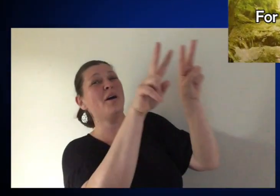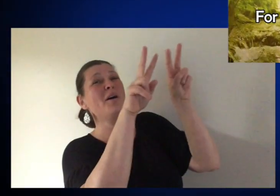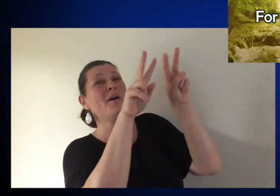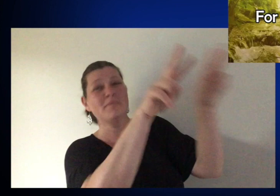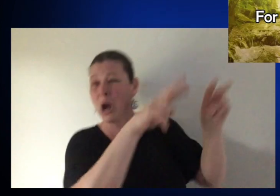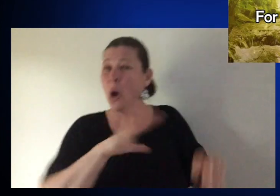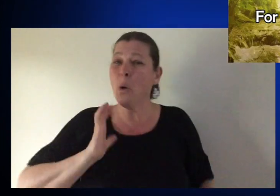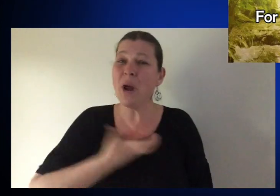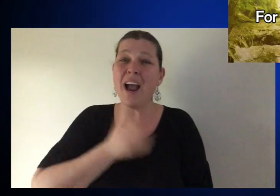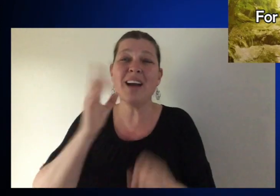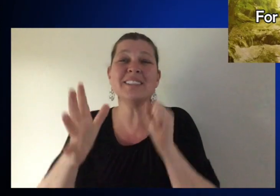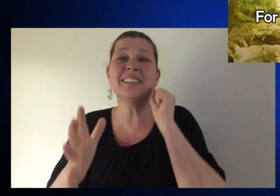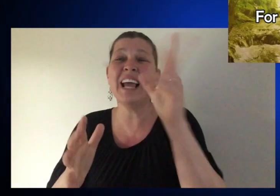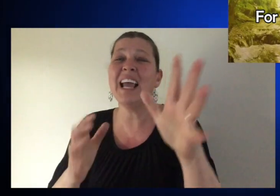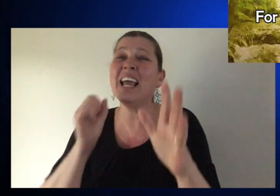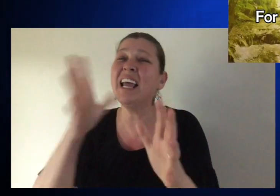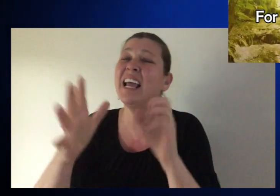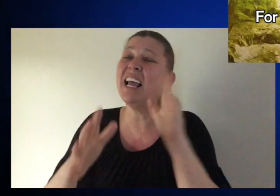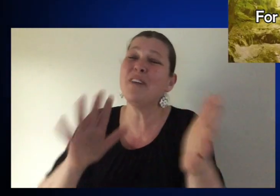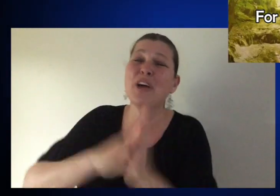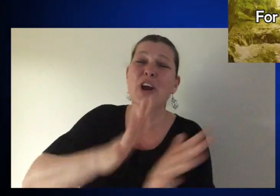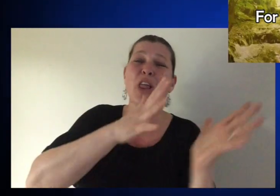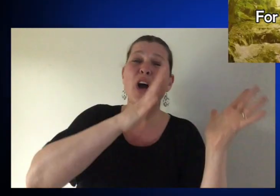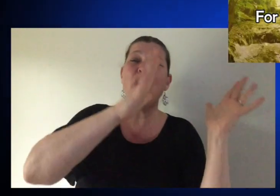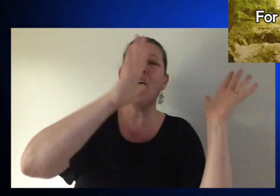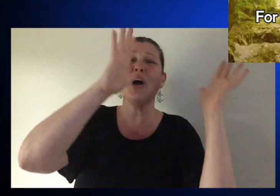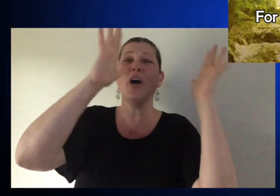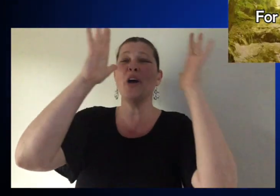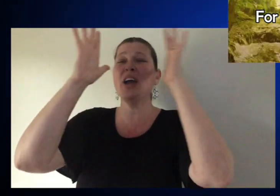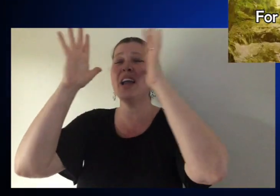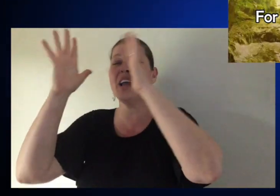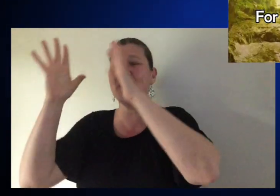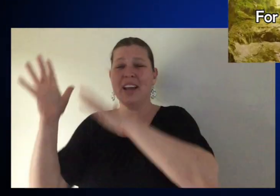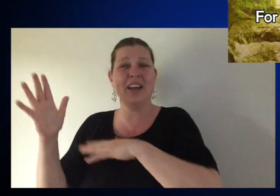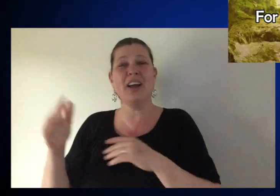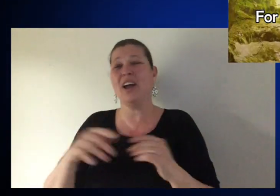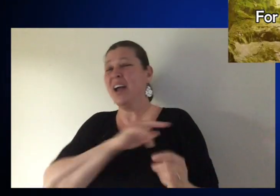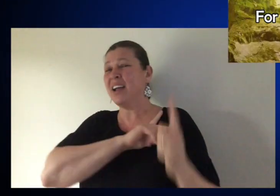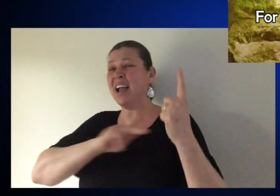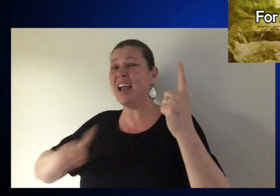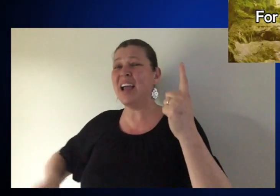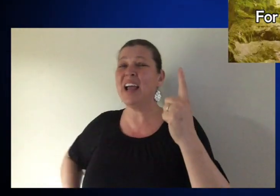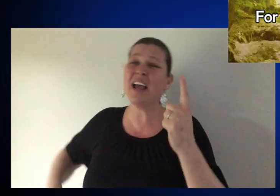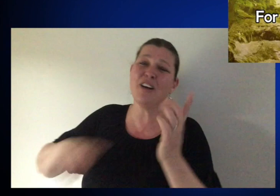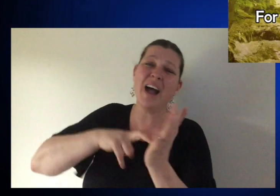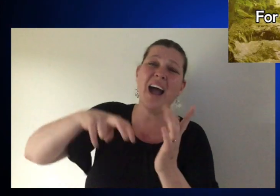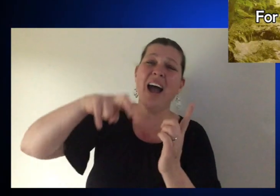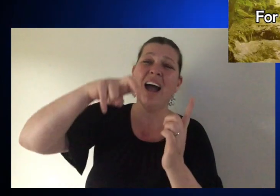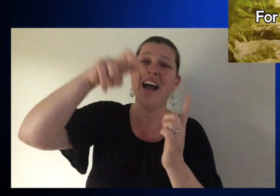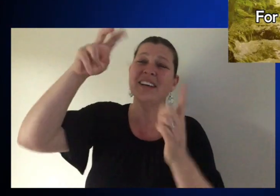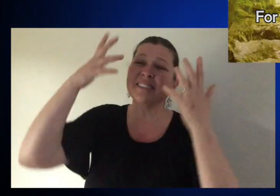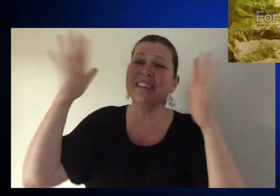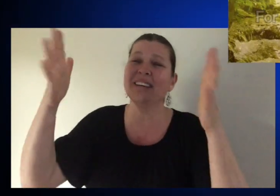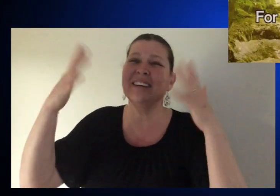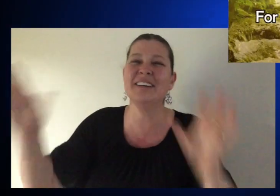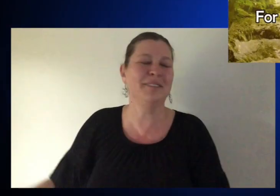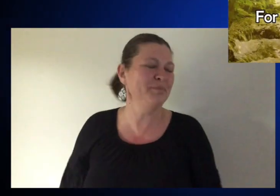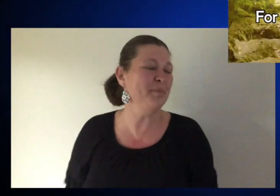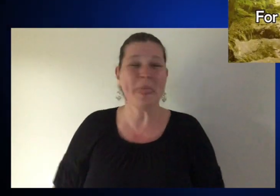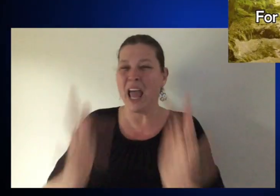Singing holy glory of the risen King